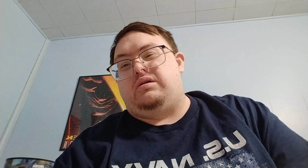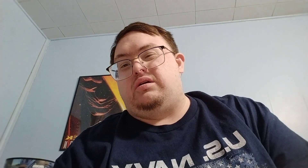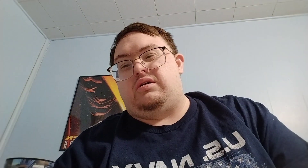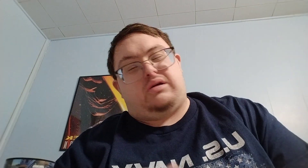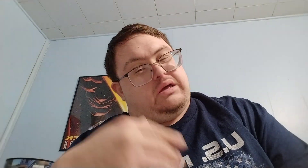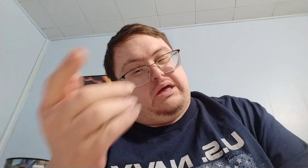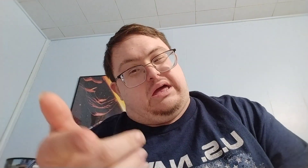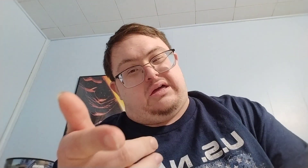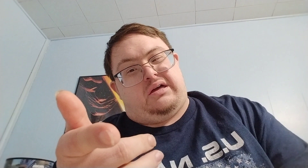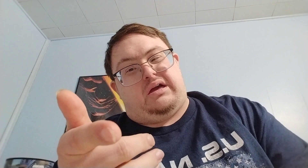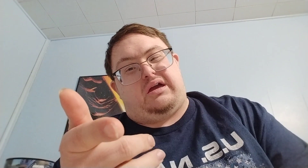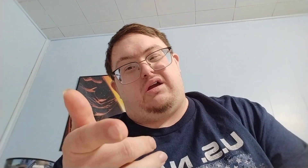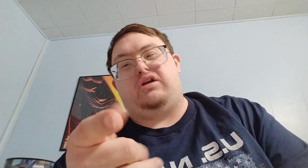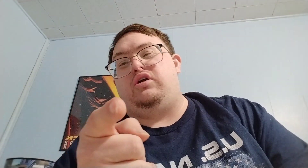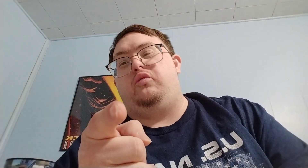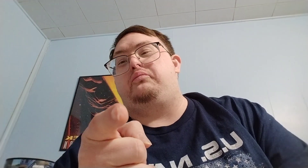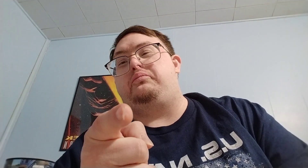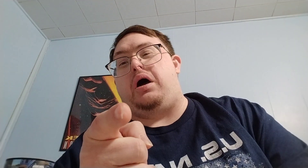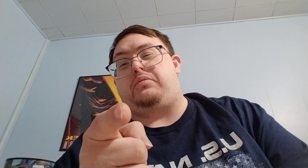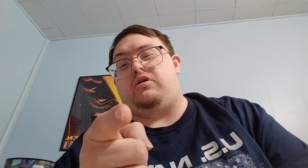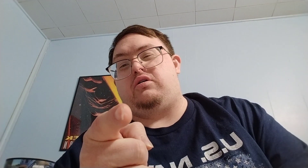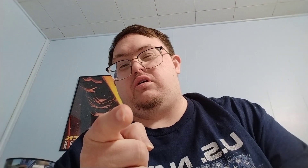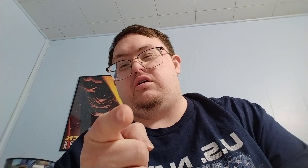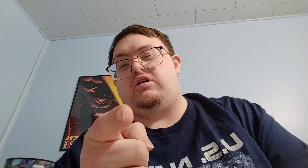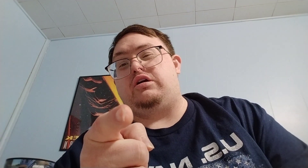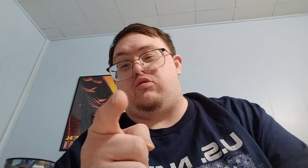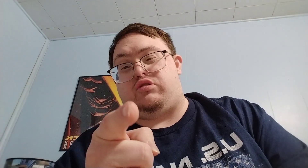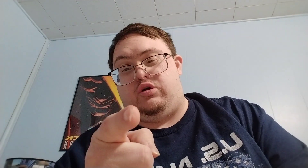And in a new Bubba. You too.